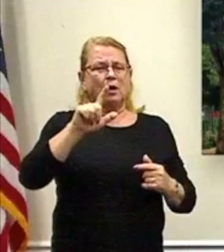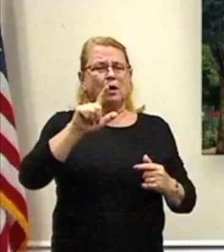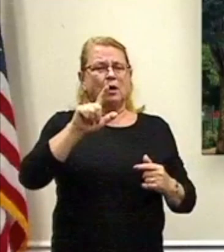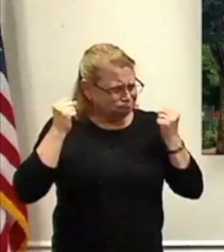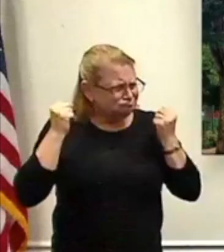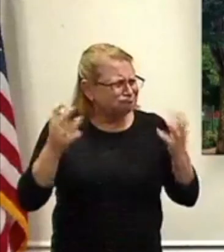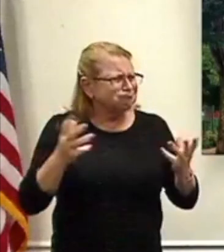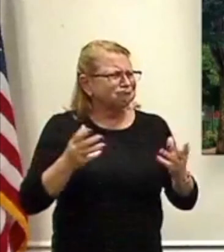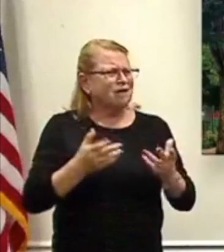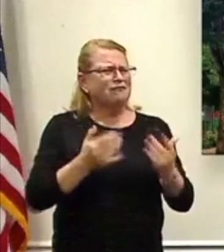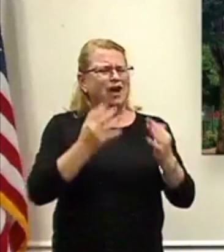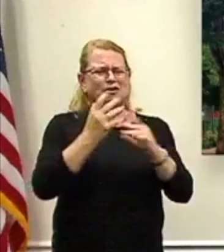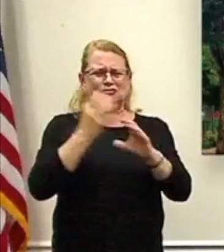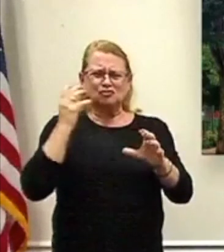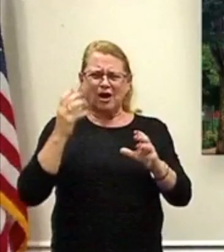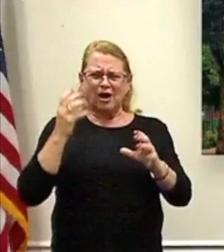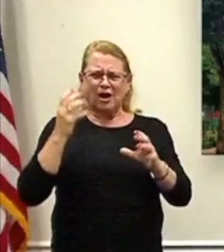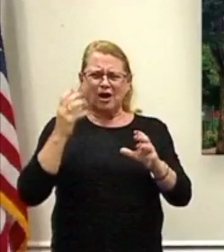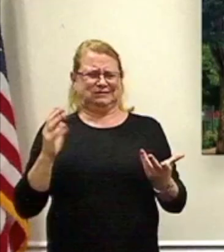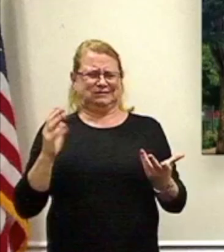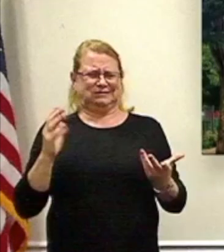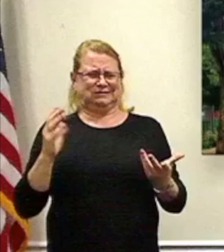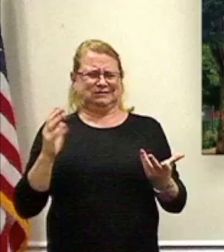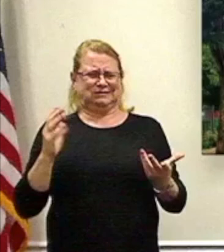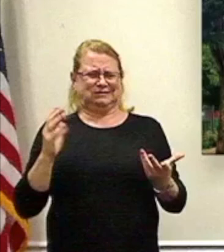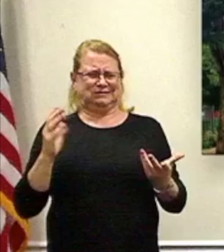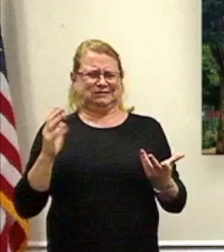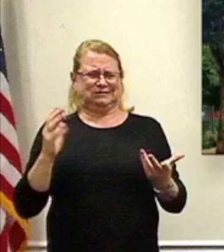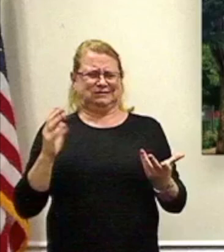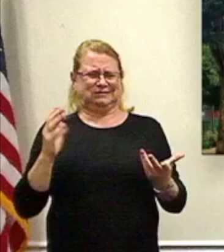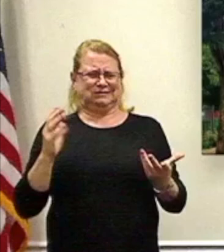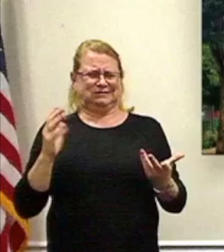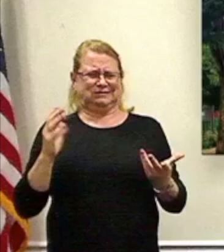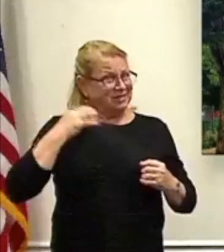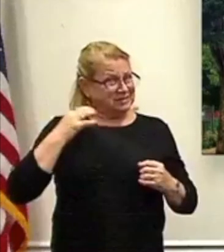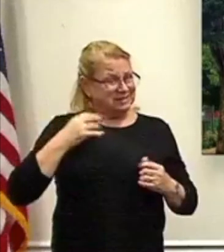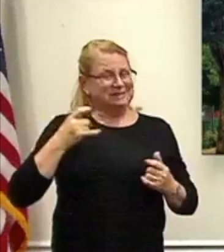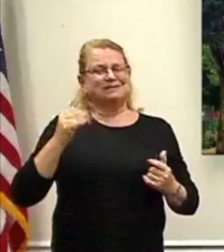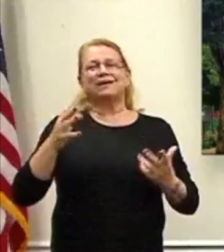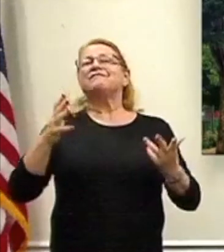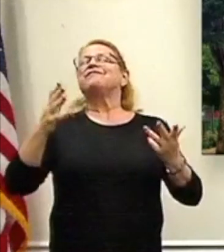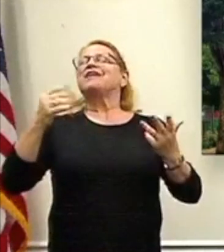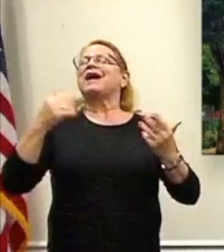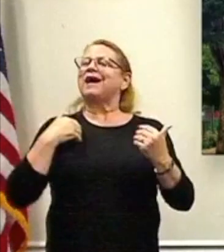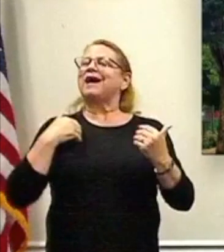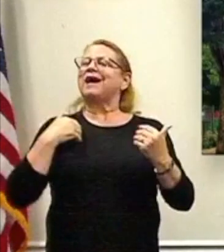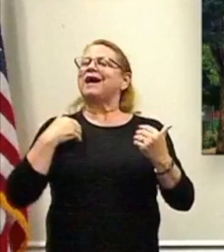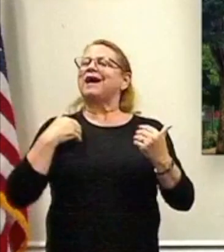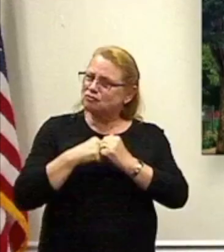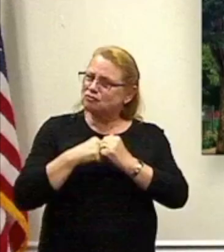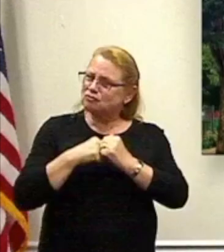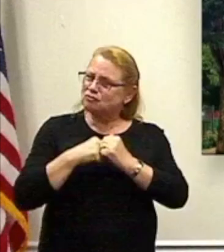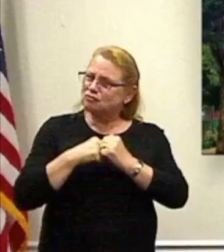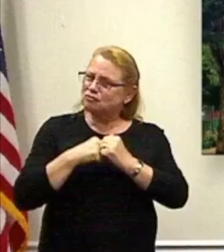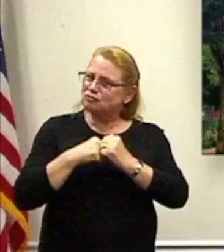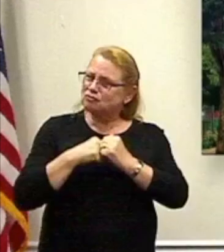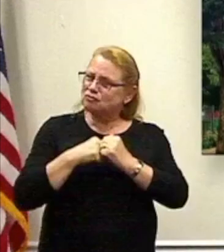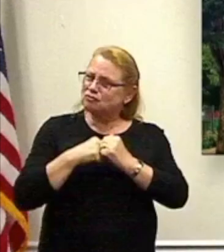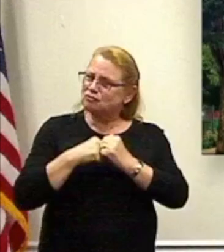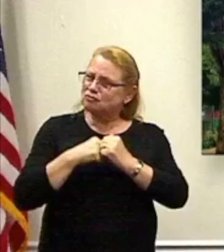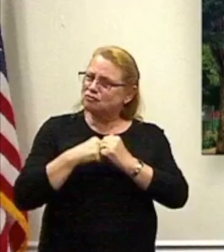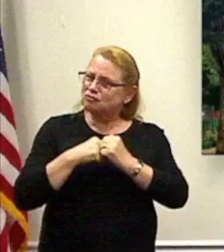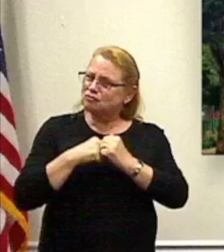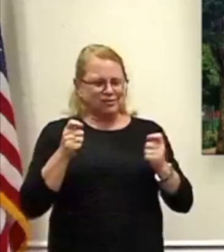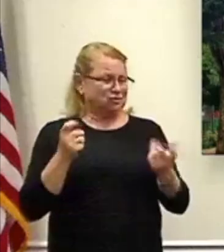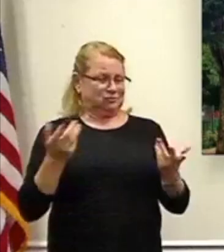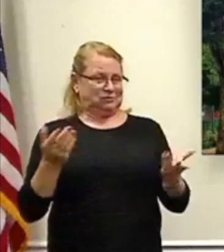it would seem to be we could get a lot more volunteers if we had some structure and some direction. And the town of Poughkeepsie is totally out of control with